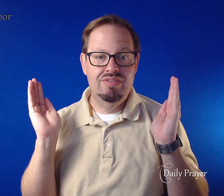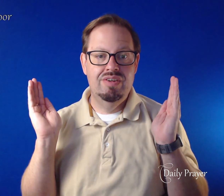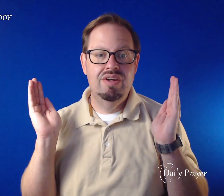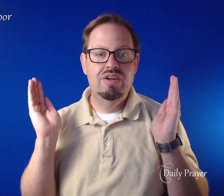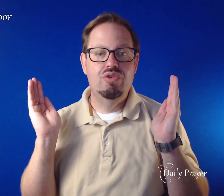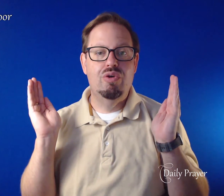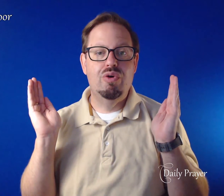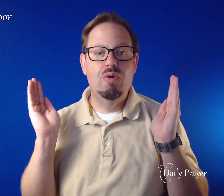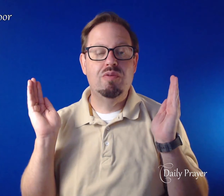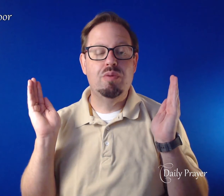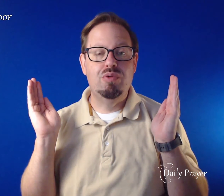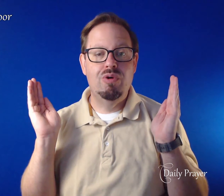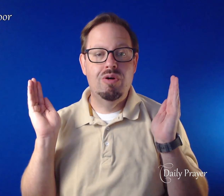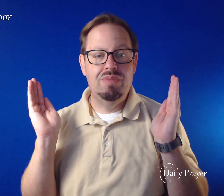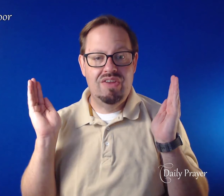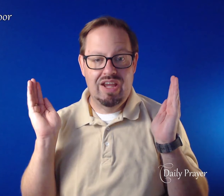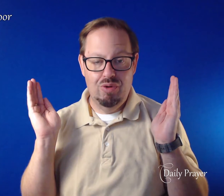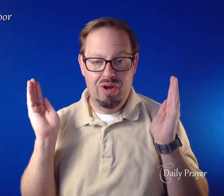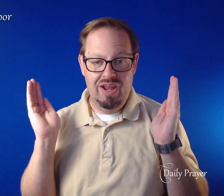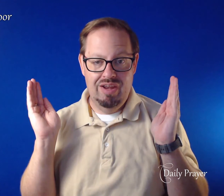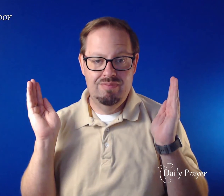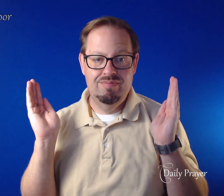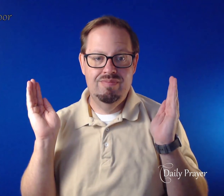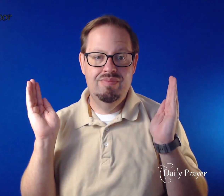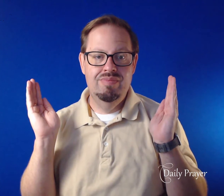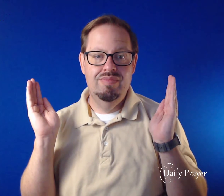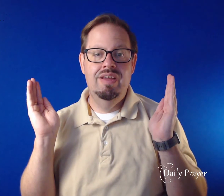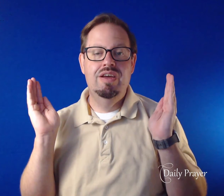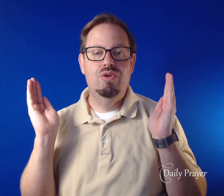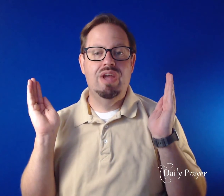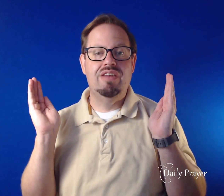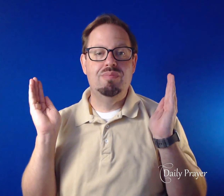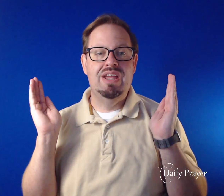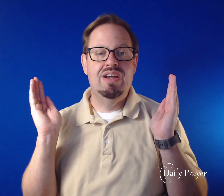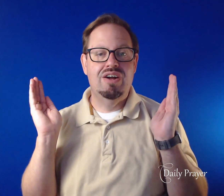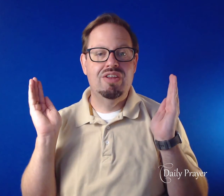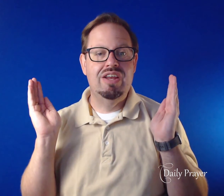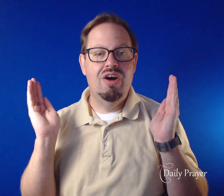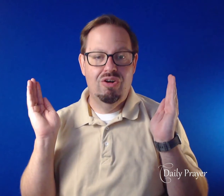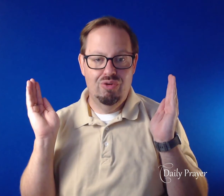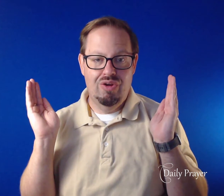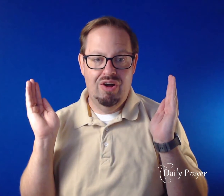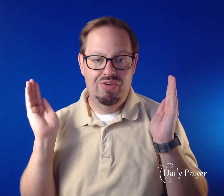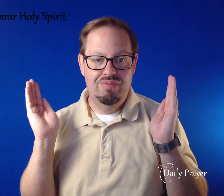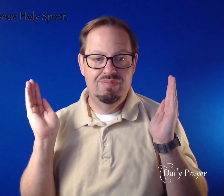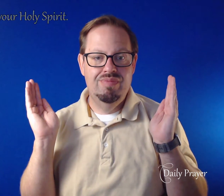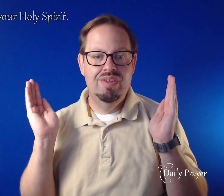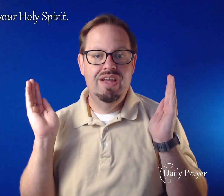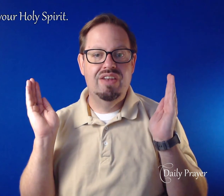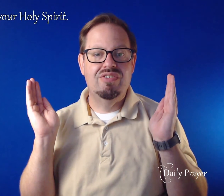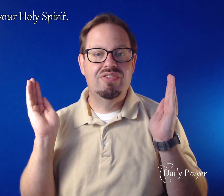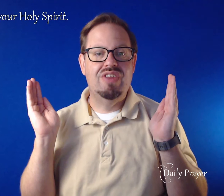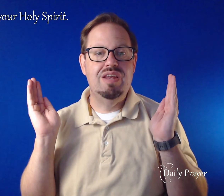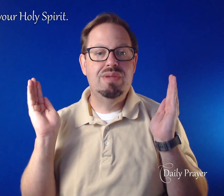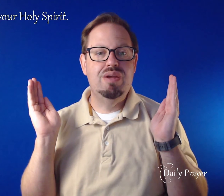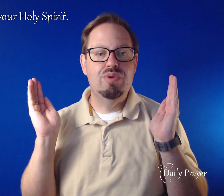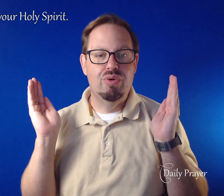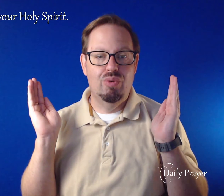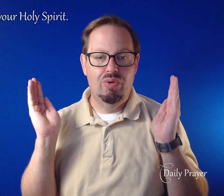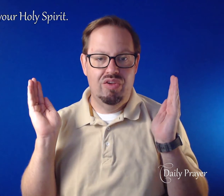nor the hope of the poor be taken away. Create in me a clean heart, O God, and sustain me with your Holy